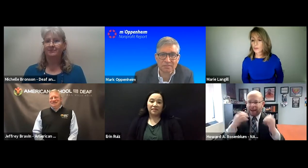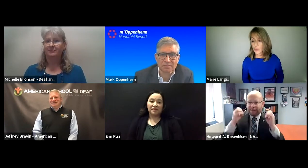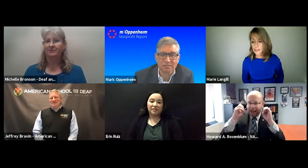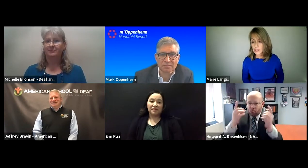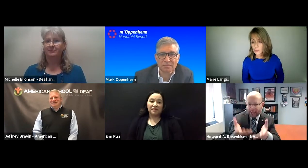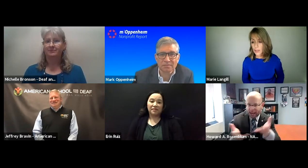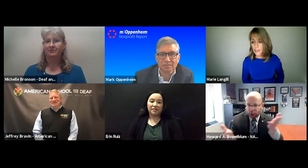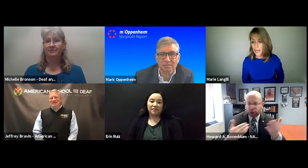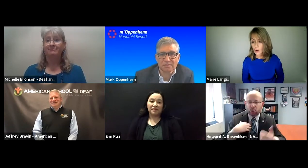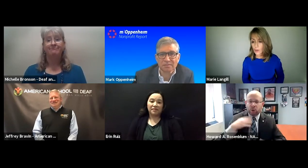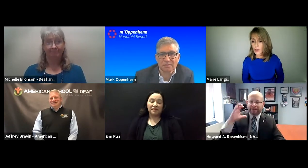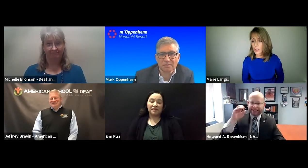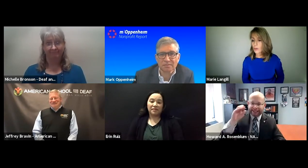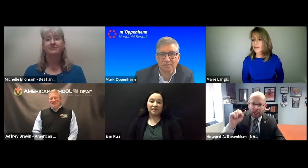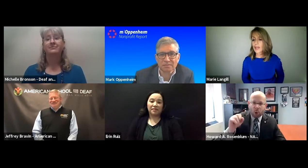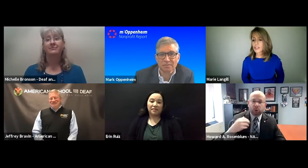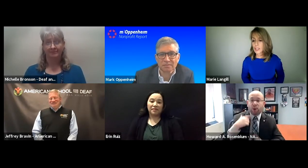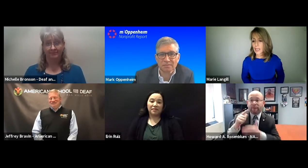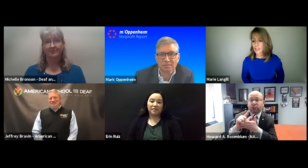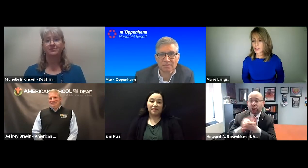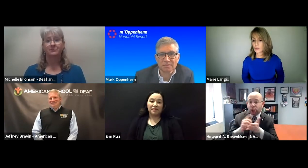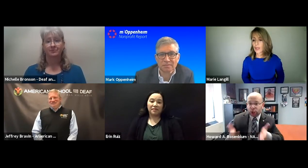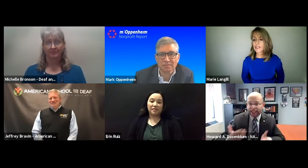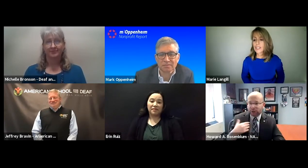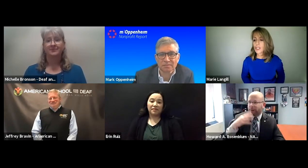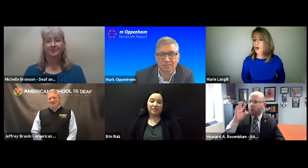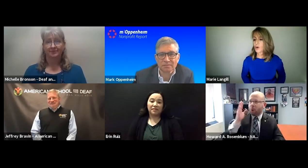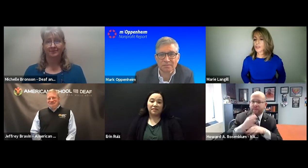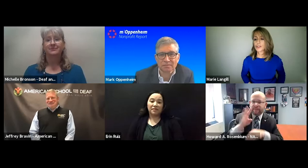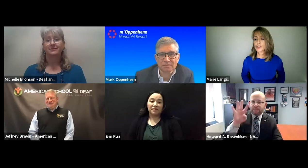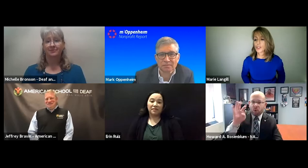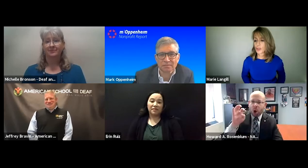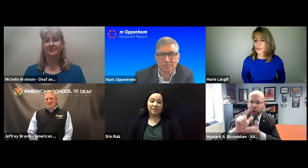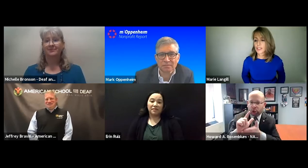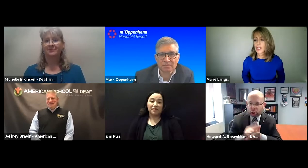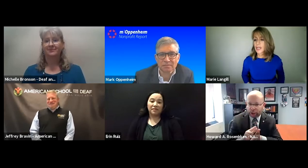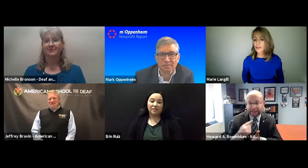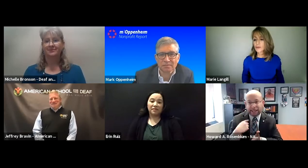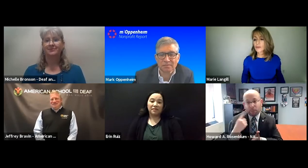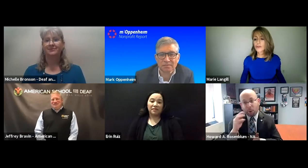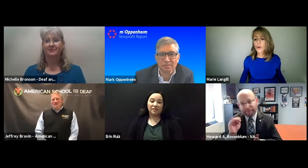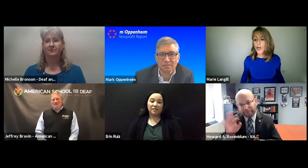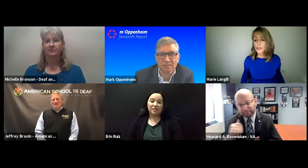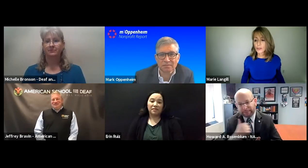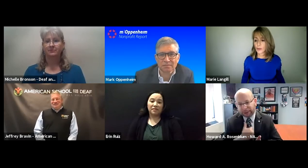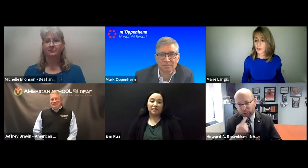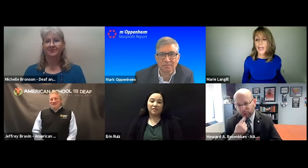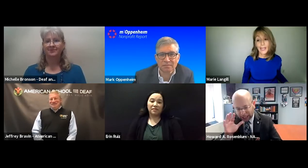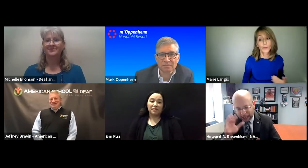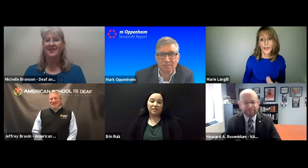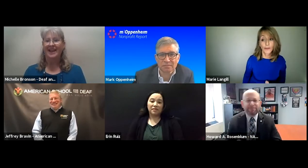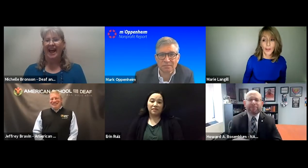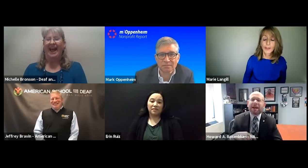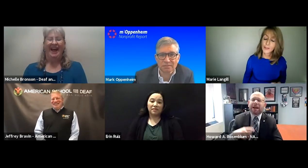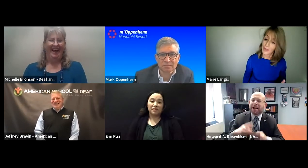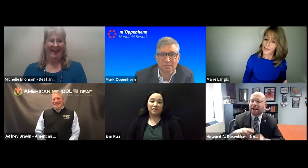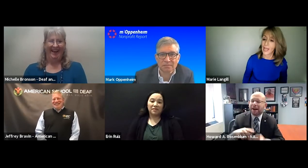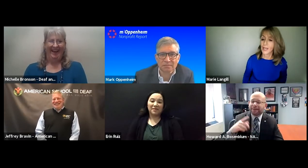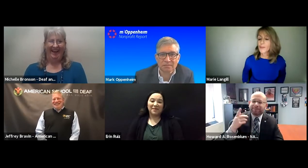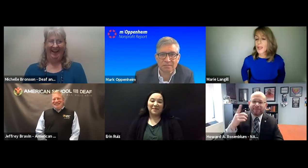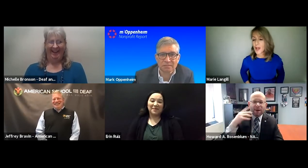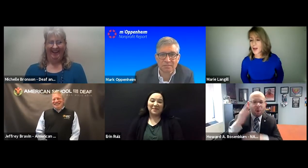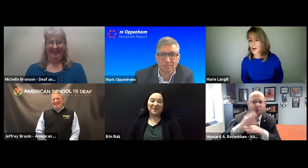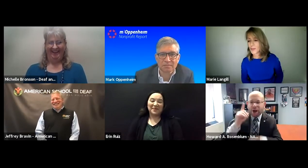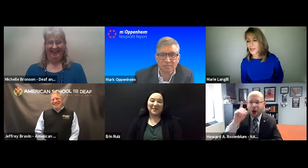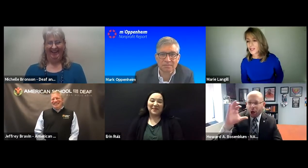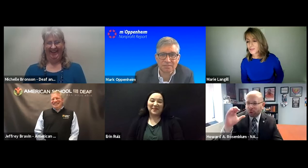deaf world presently right now, we have education, have CEOs, there's attorneys, there's over 400 lawyers, and I'm one of them, I have to